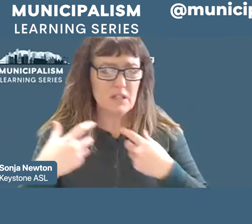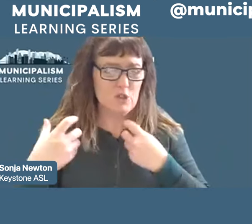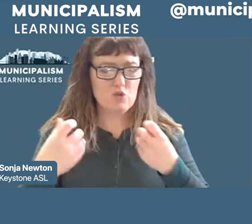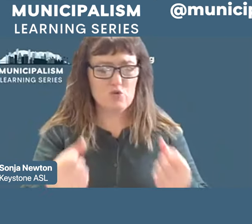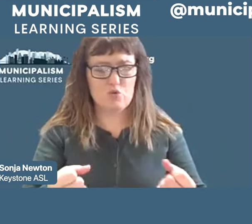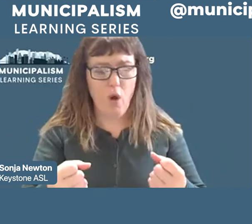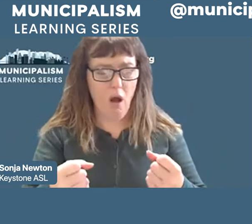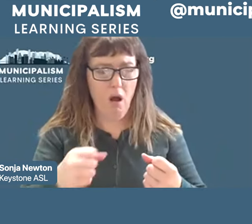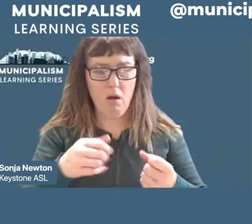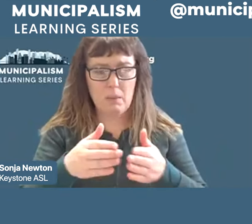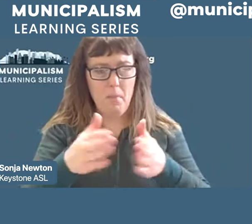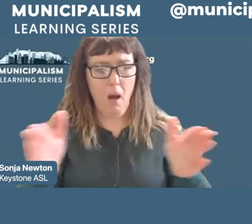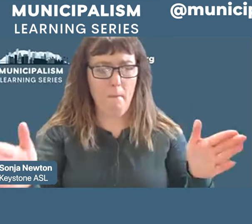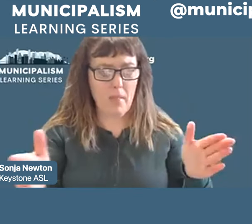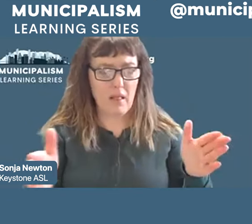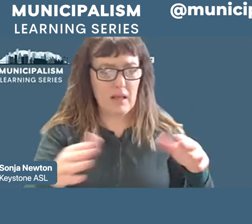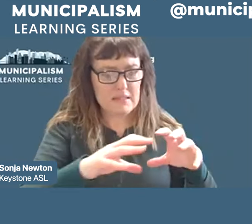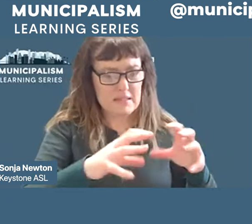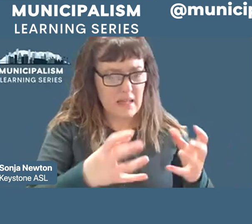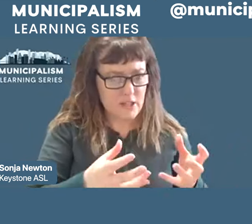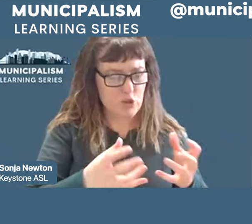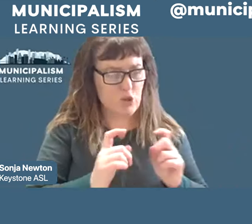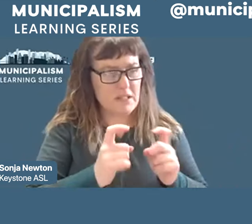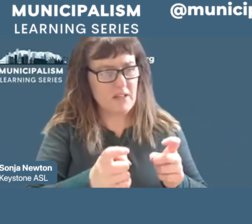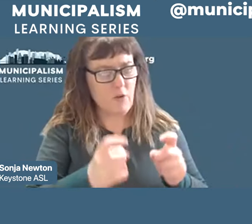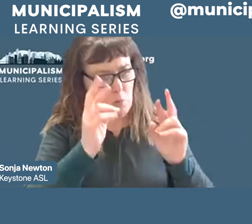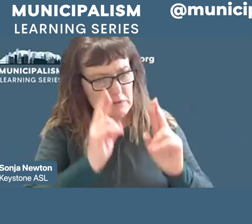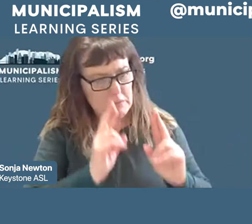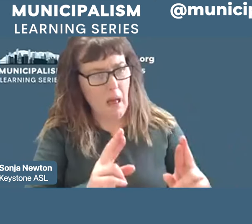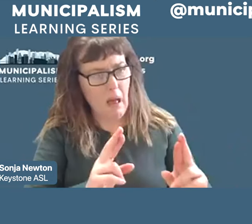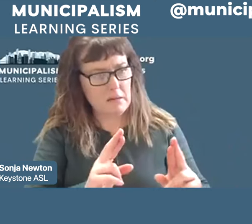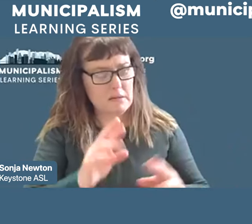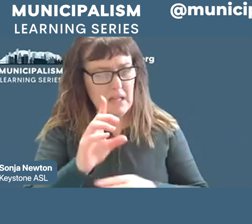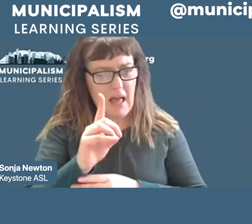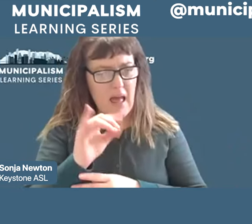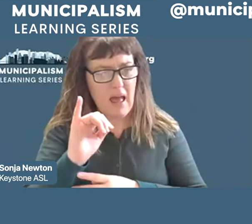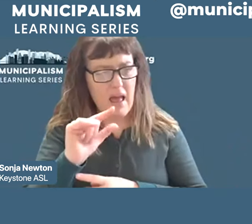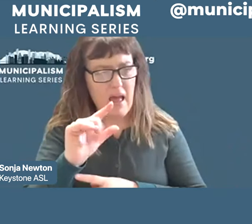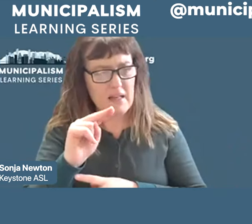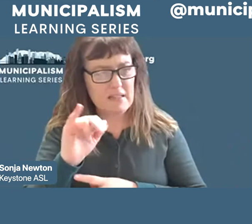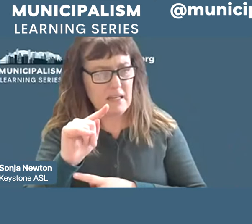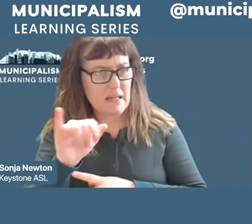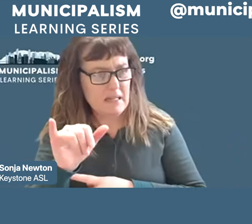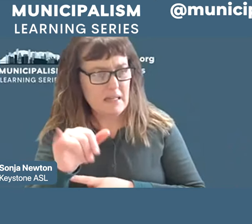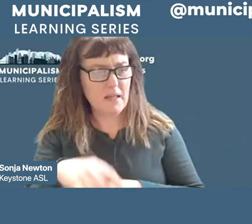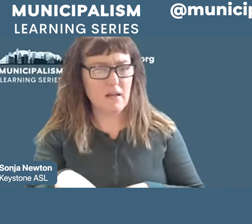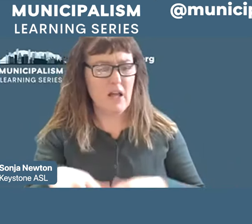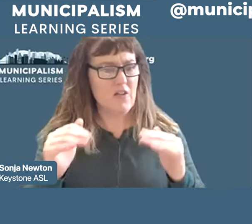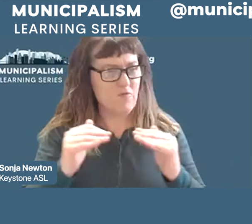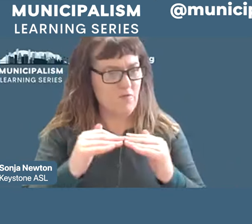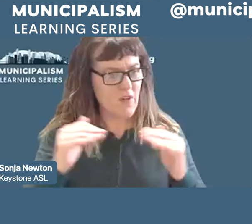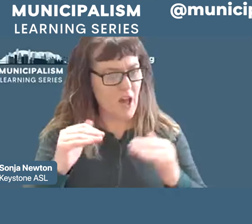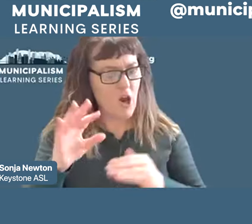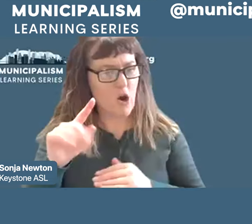respect and dignity for public workers, the institute fairer taxes that shift the burden to the wealthy.